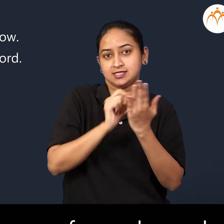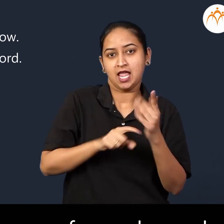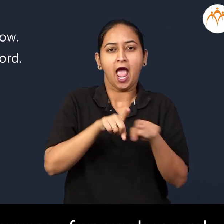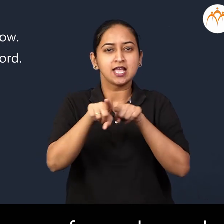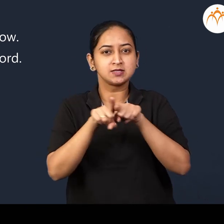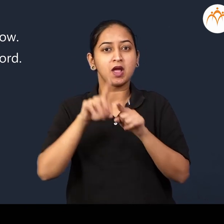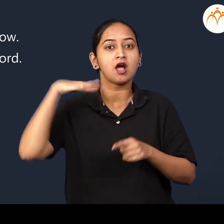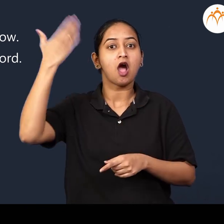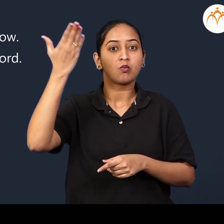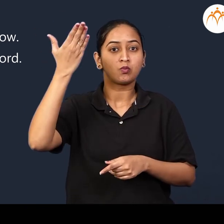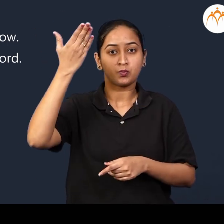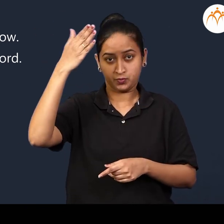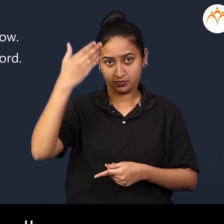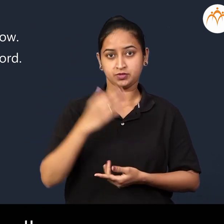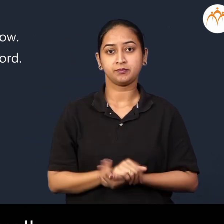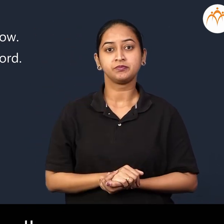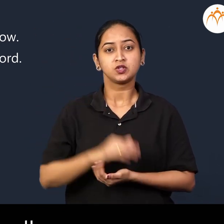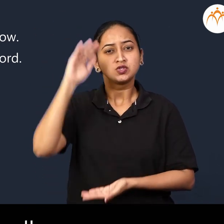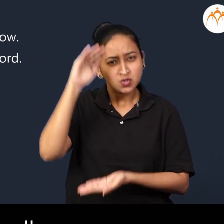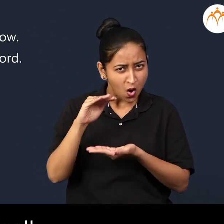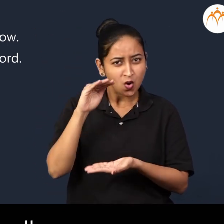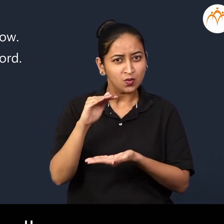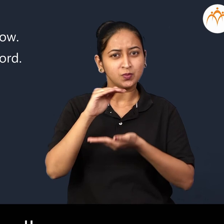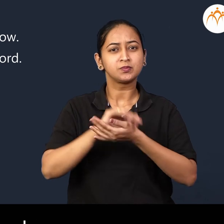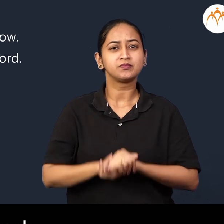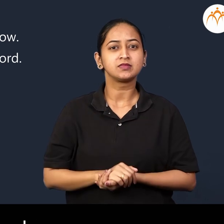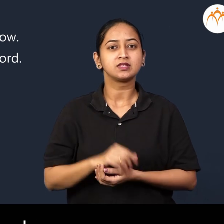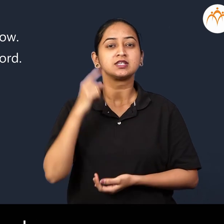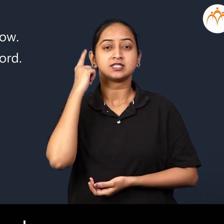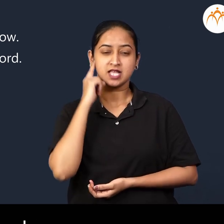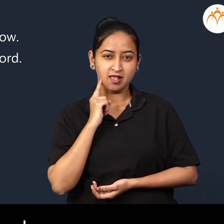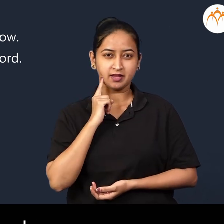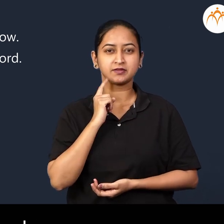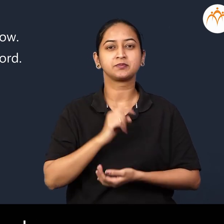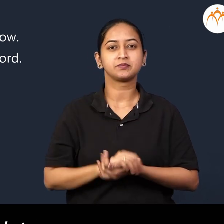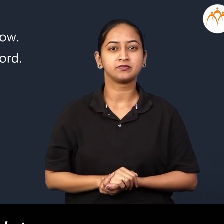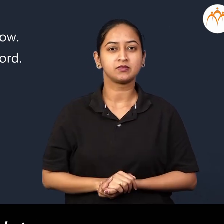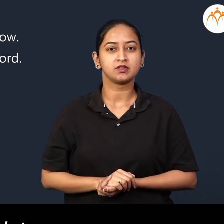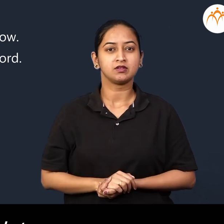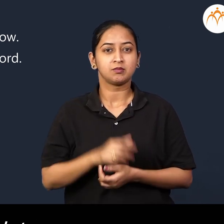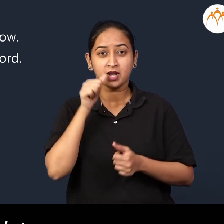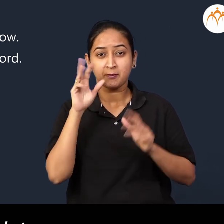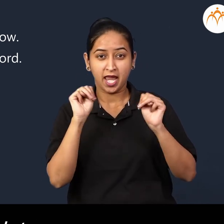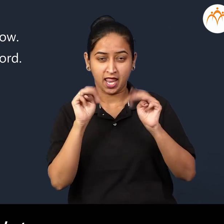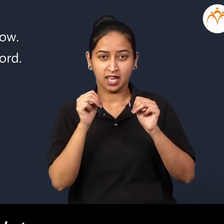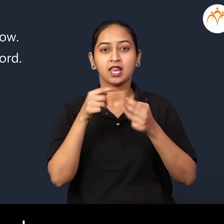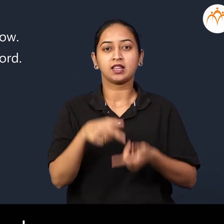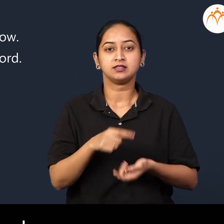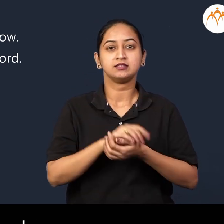Top Top Small Black Wet Fresh